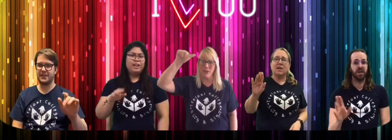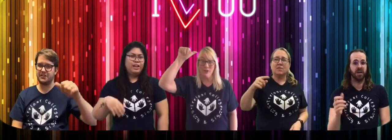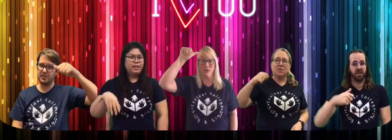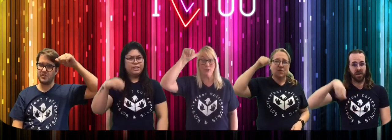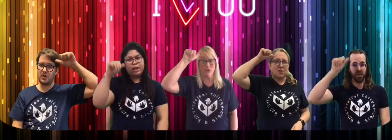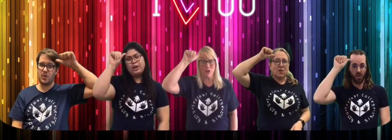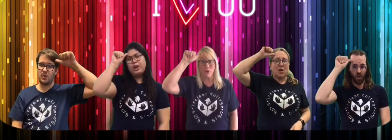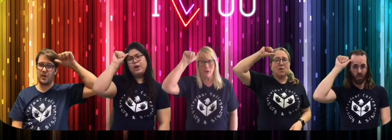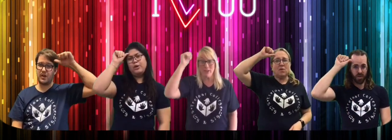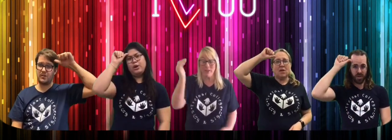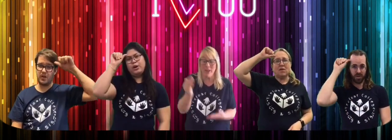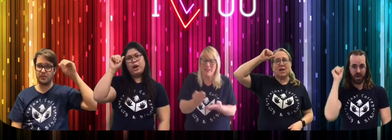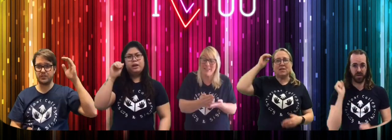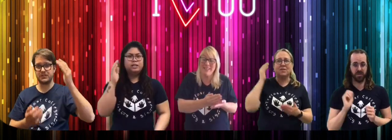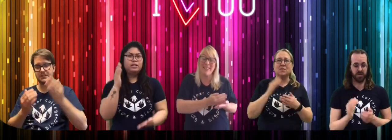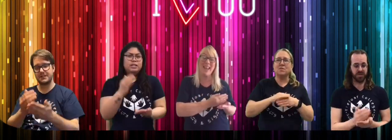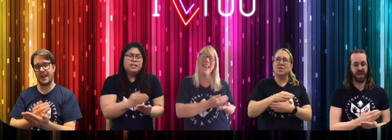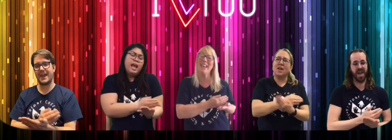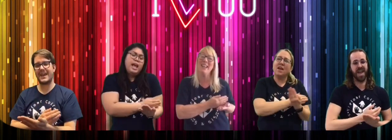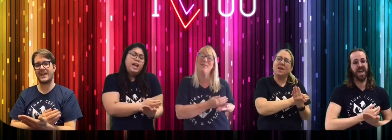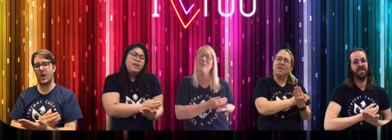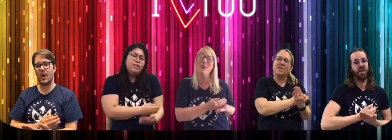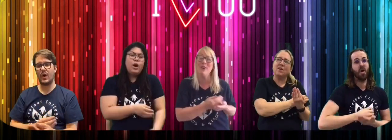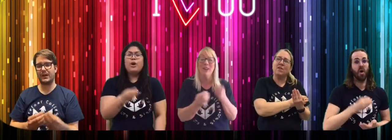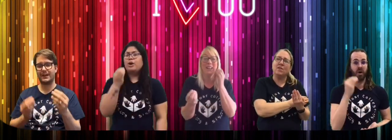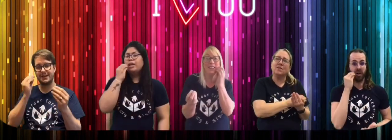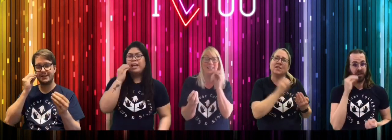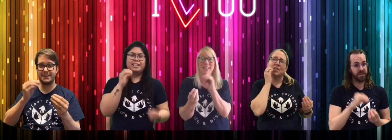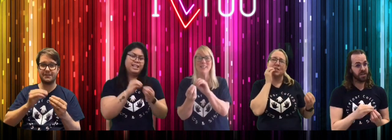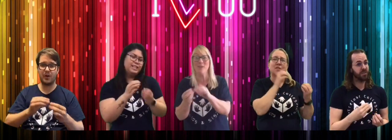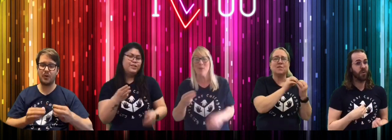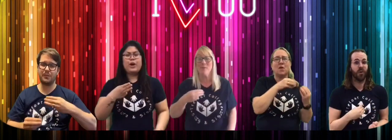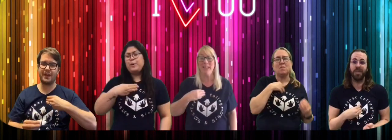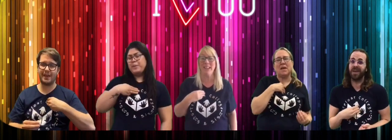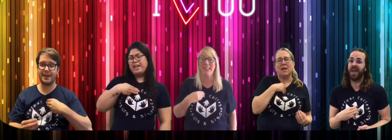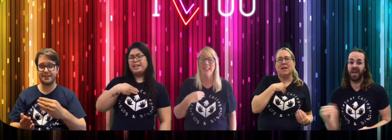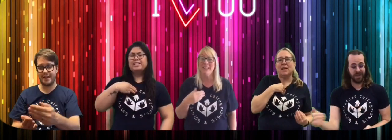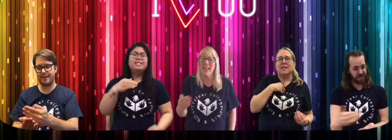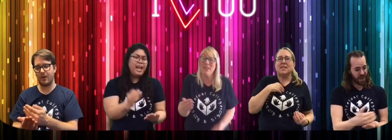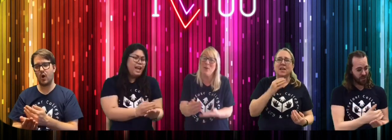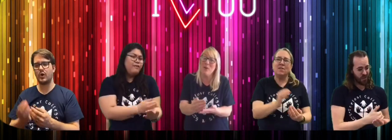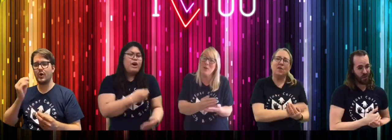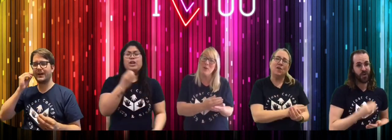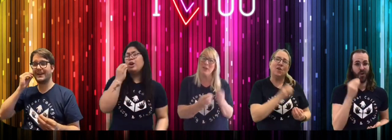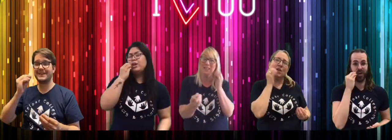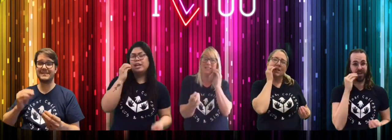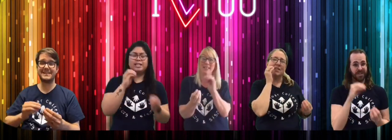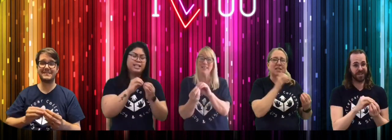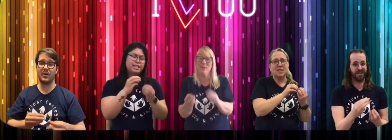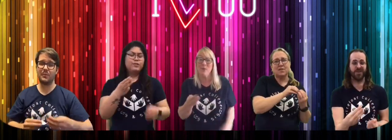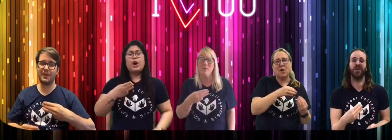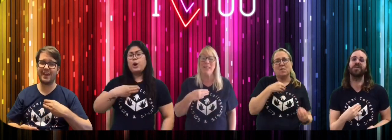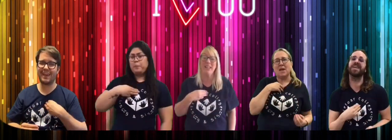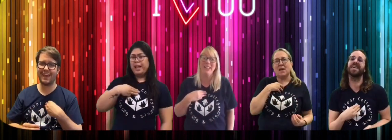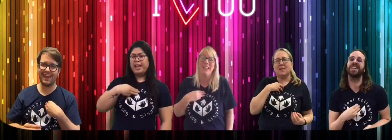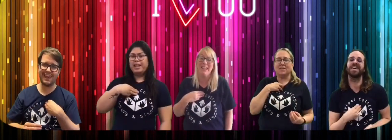Cause you know you've got to save your kisses for me. Save all your kisses for me.